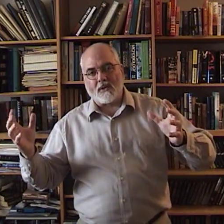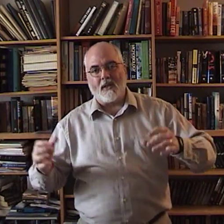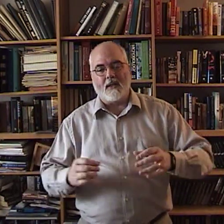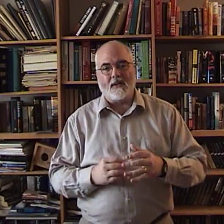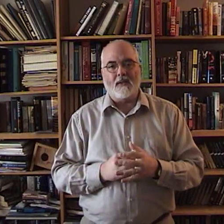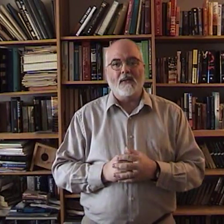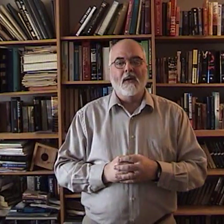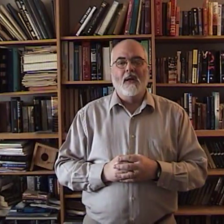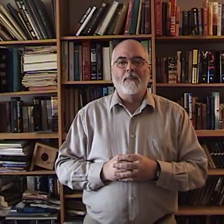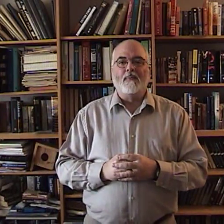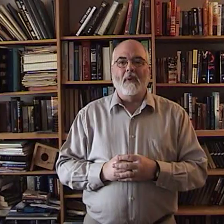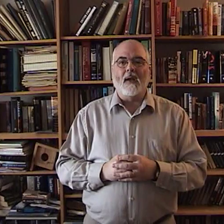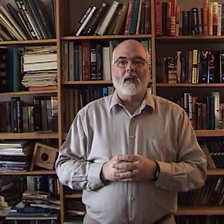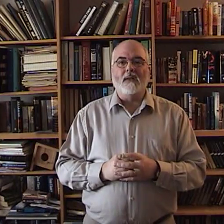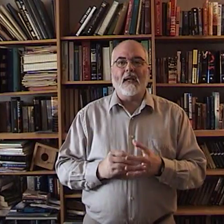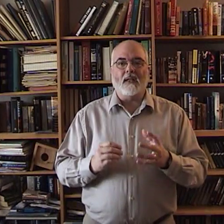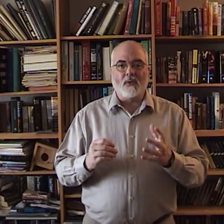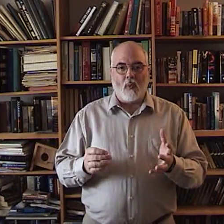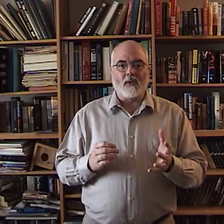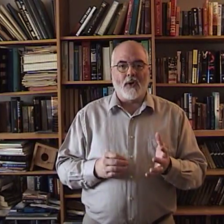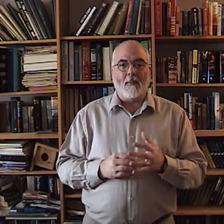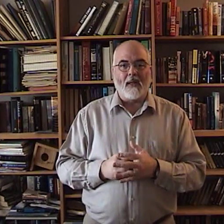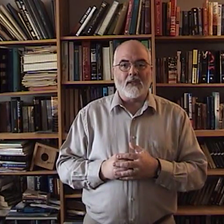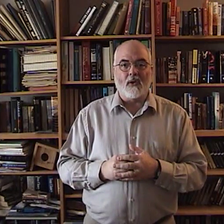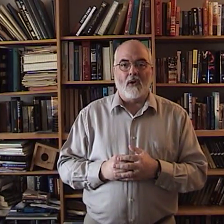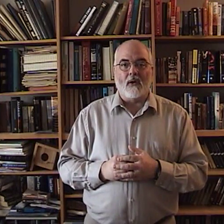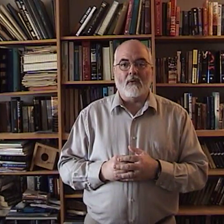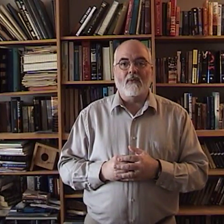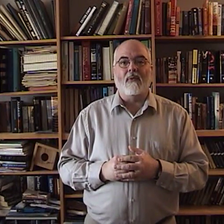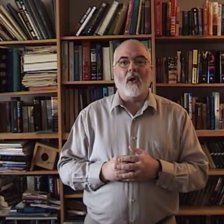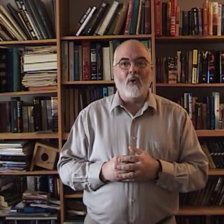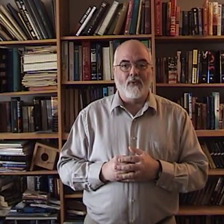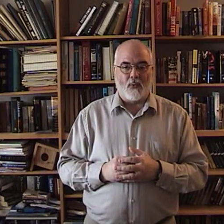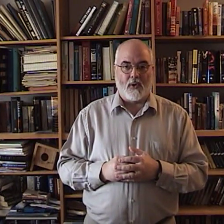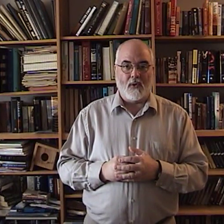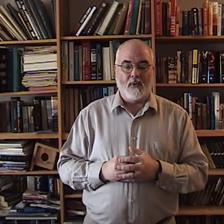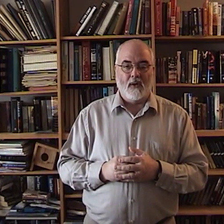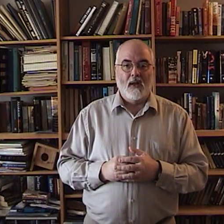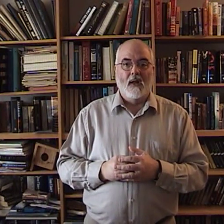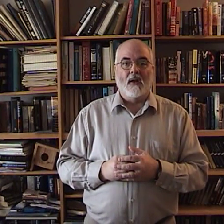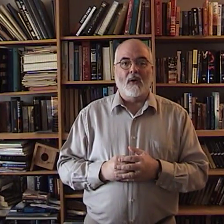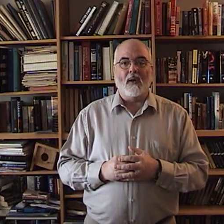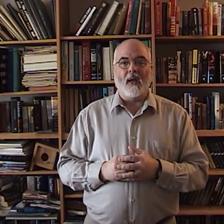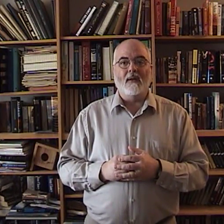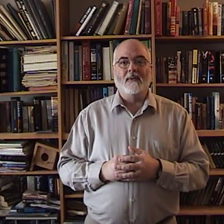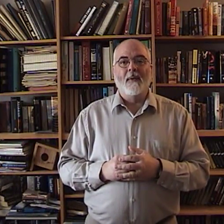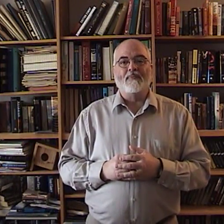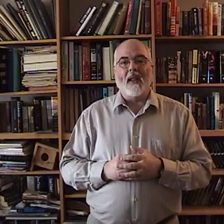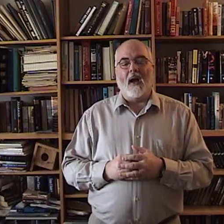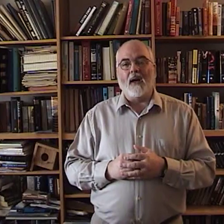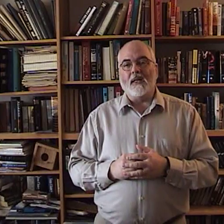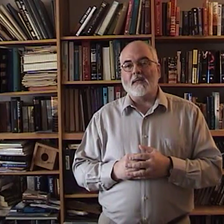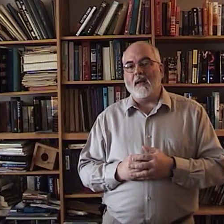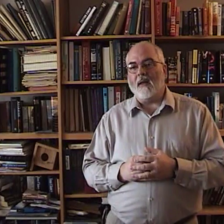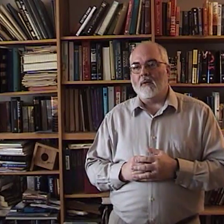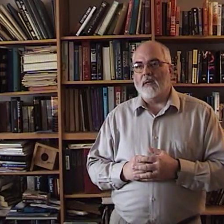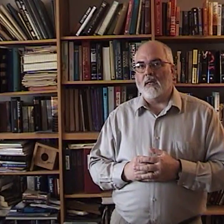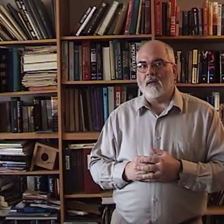sentences, because that's what's going to make the song flow for you. Okay? Now, I'm going to sing it. Well,